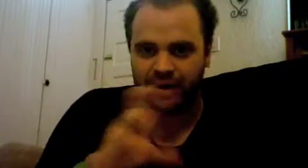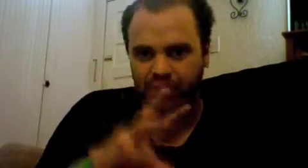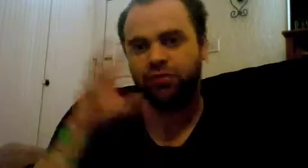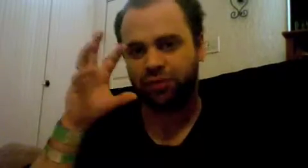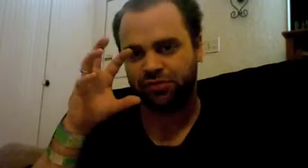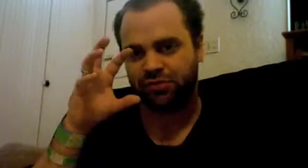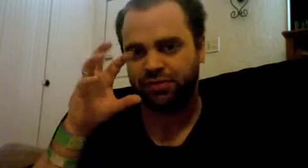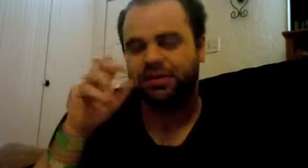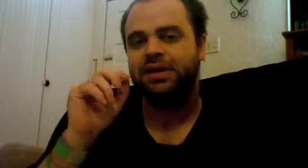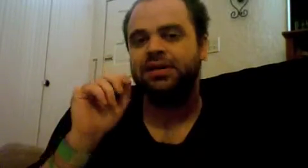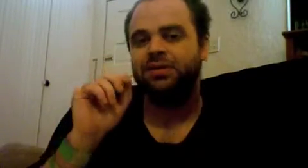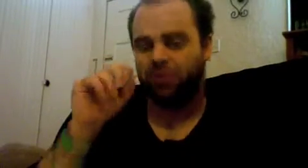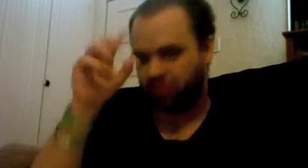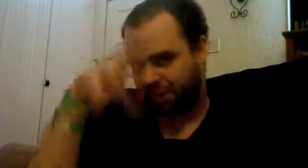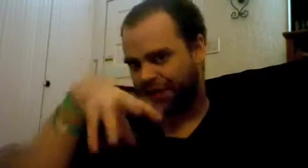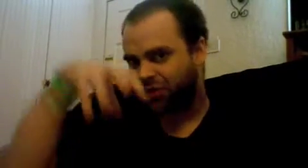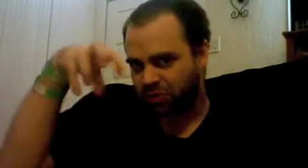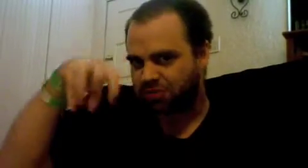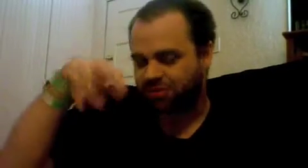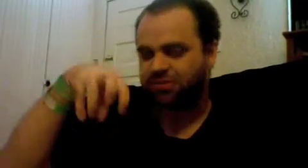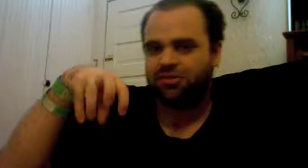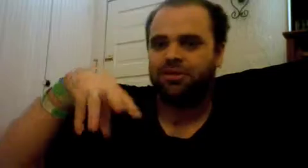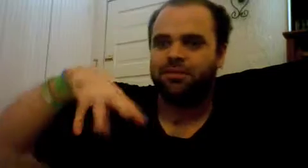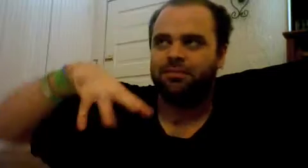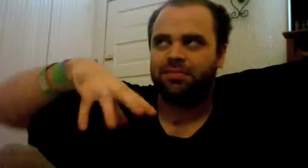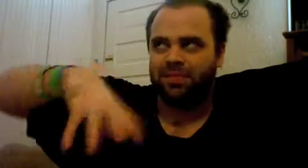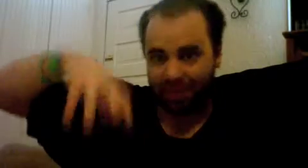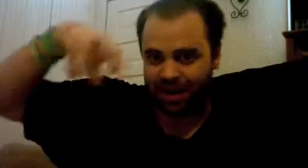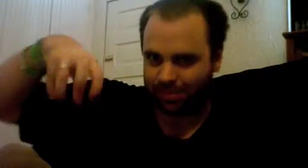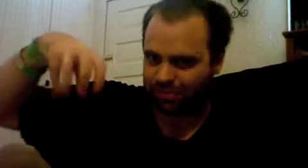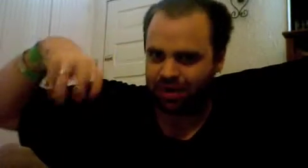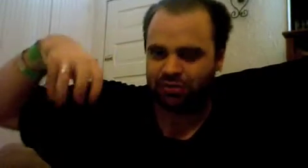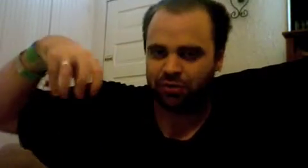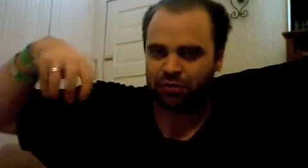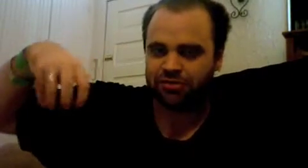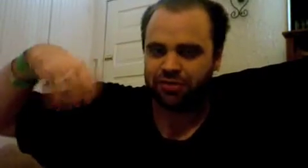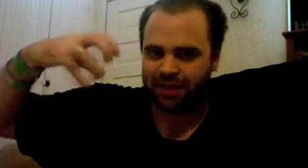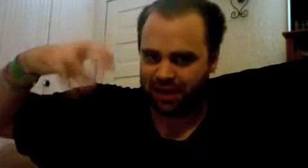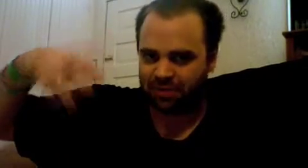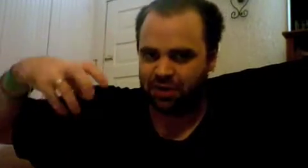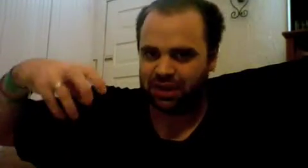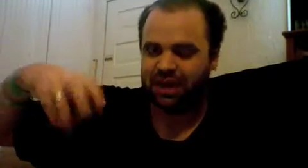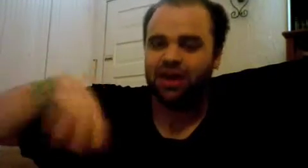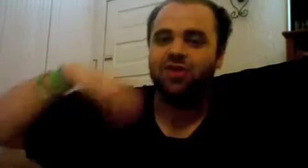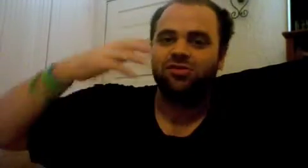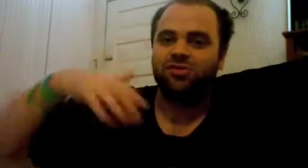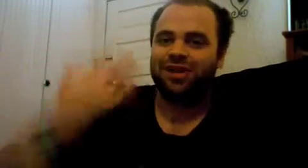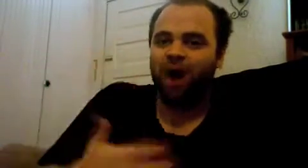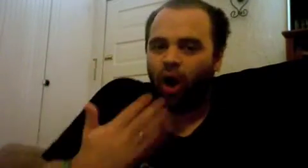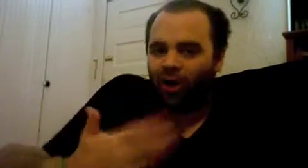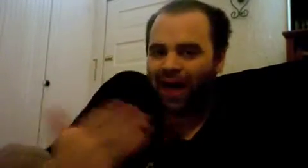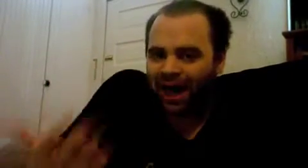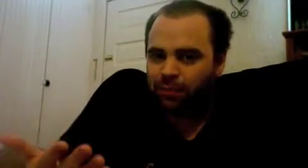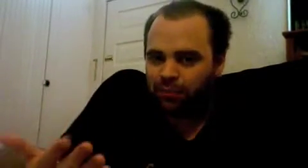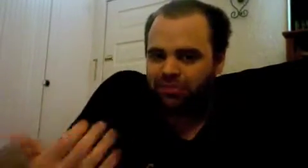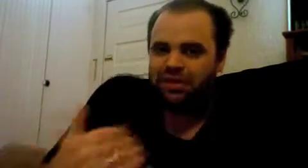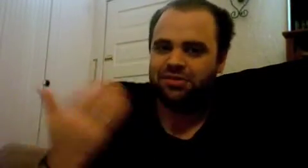universal Hegel uses this term the abstract universal every now and again so saying all animals is